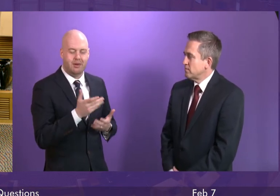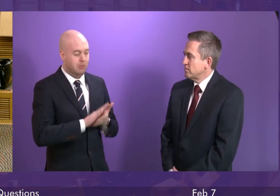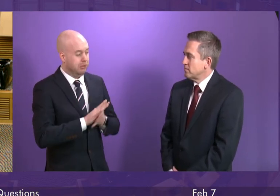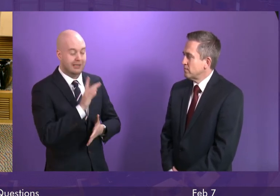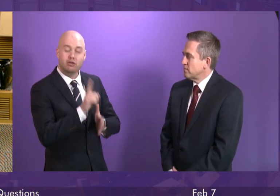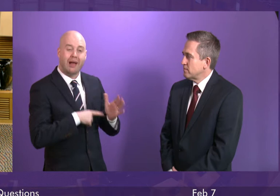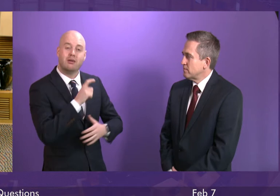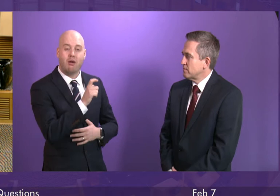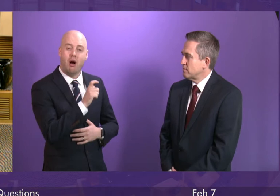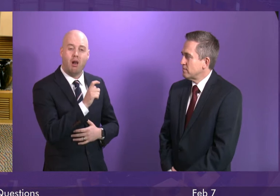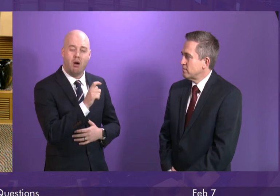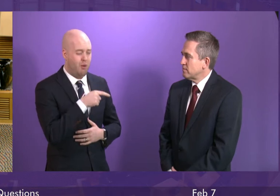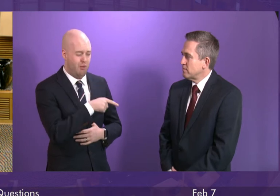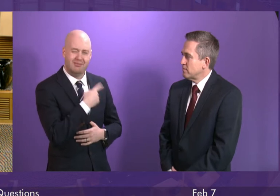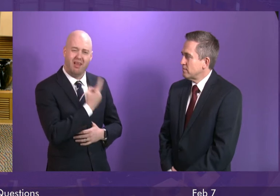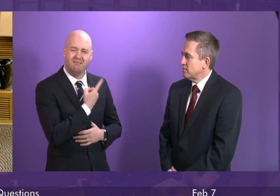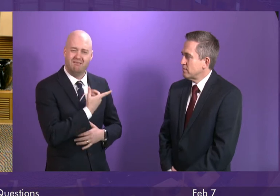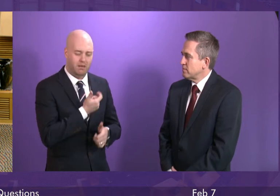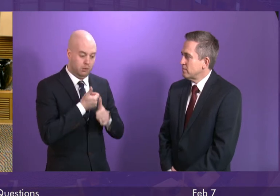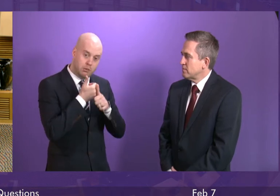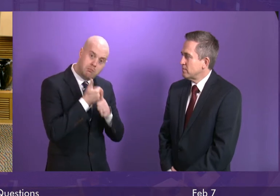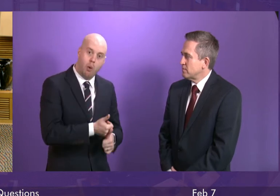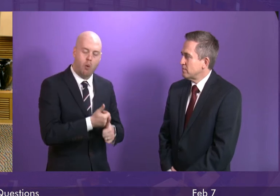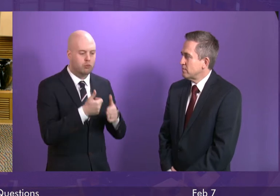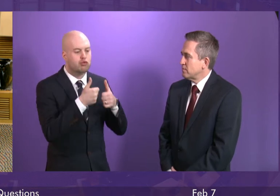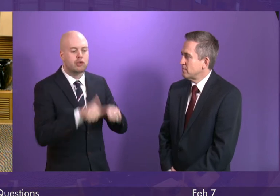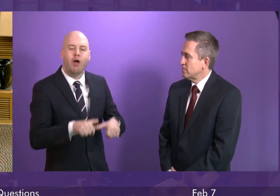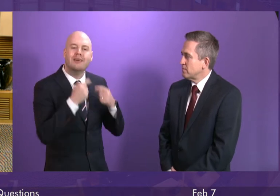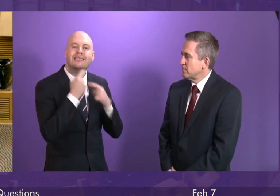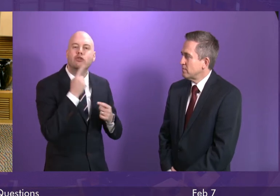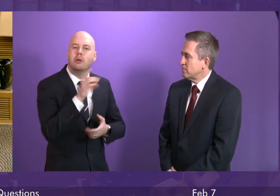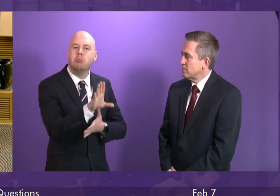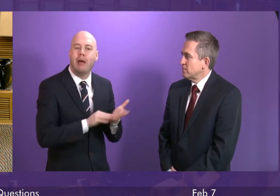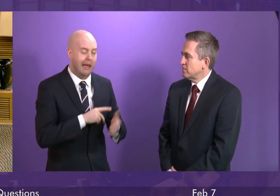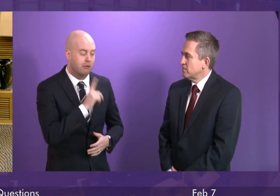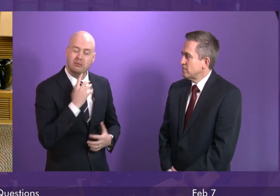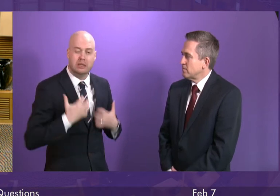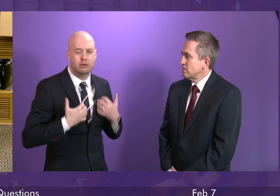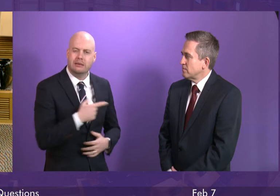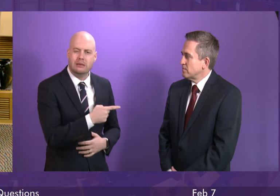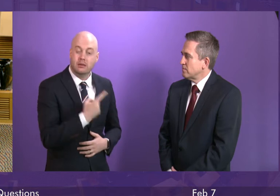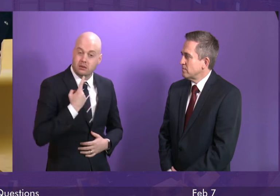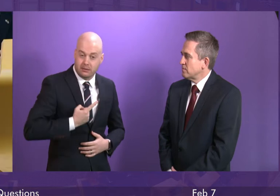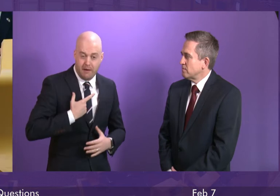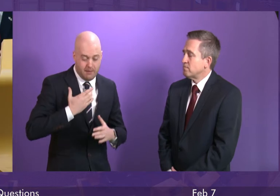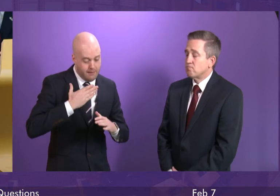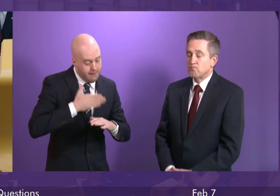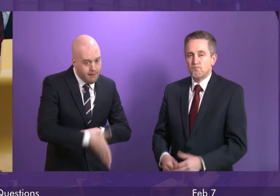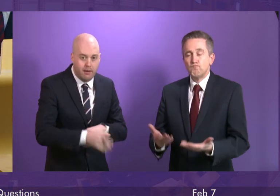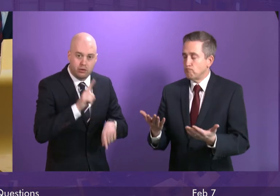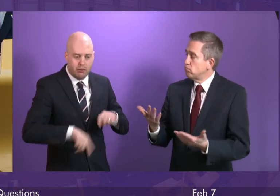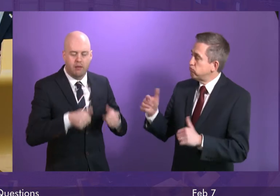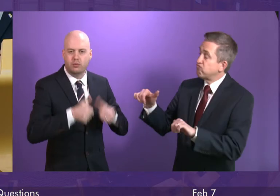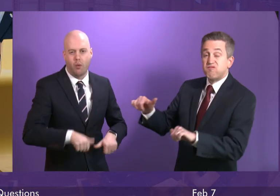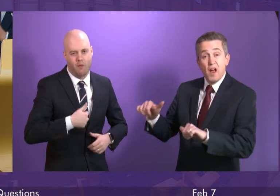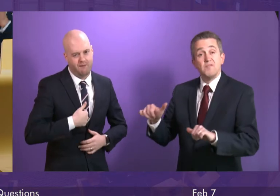is not in any way supportive of resolving the teachers pay claim that I'm trying very hard to try to resolve.